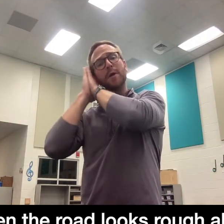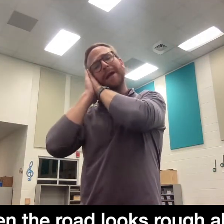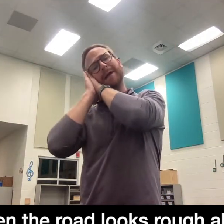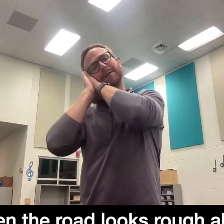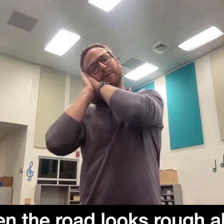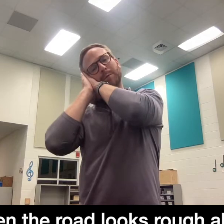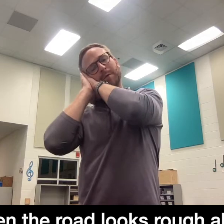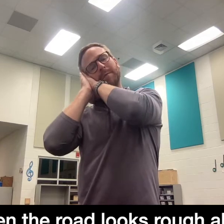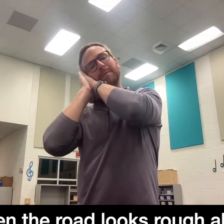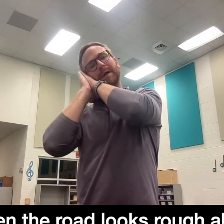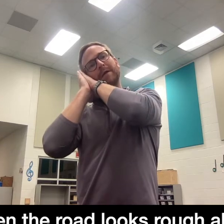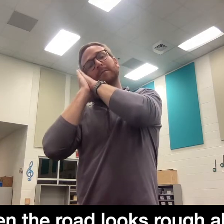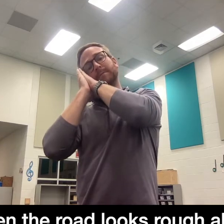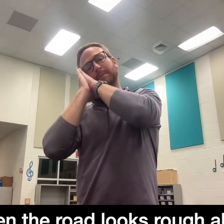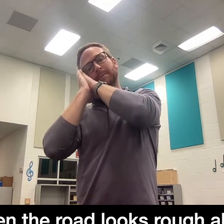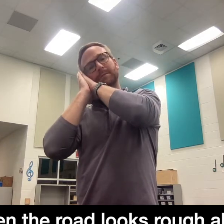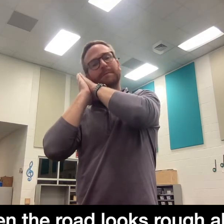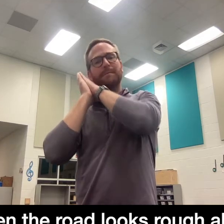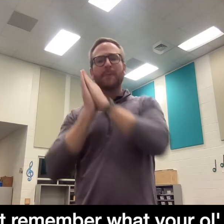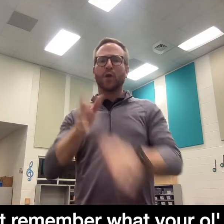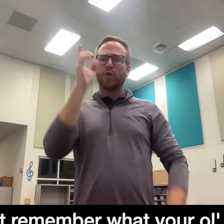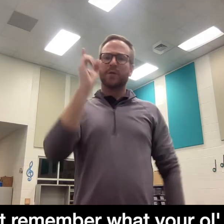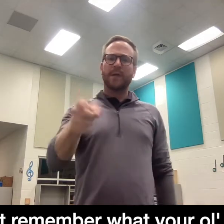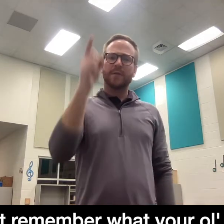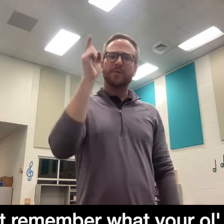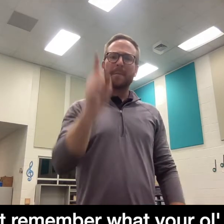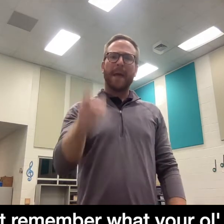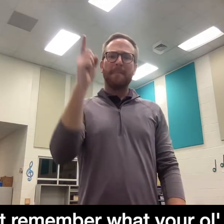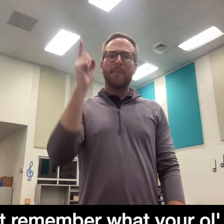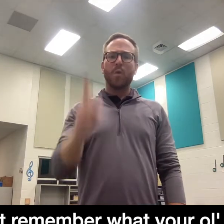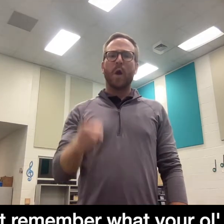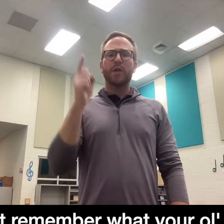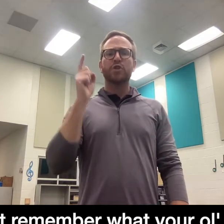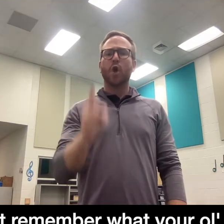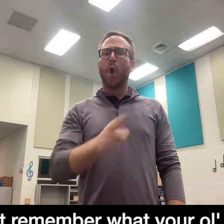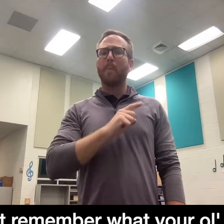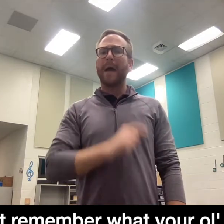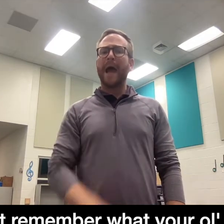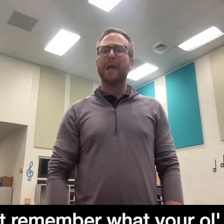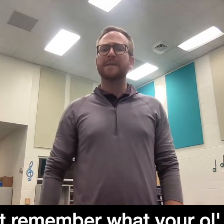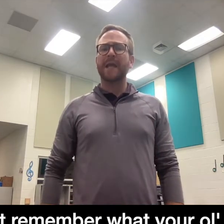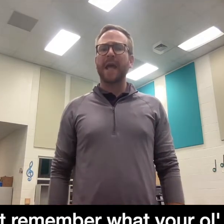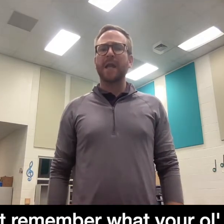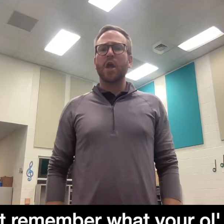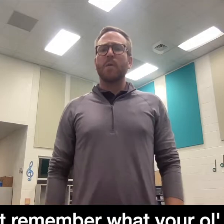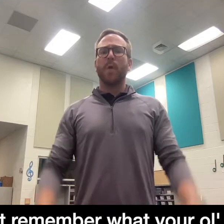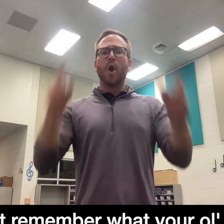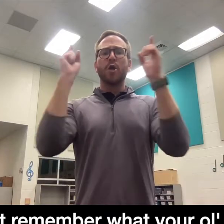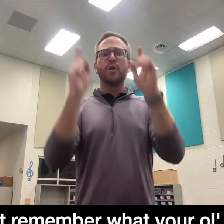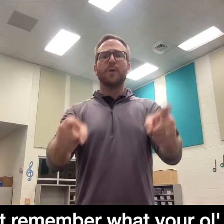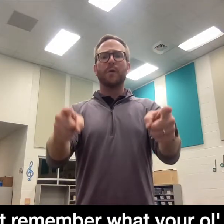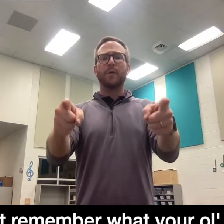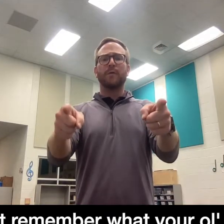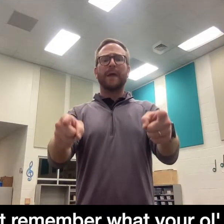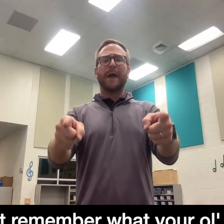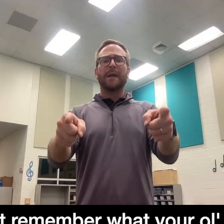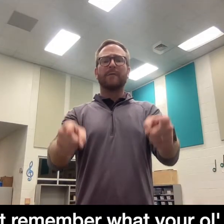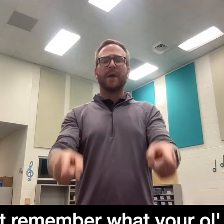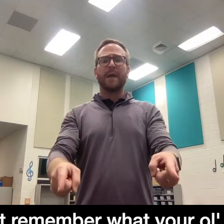nice warm bed you just remember what your old pal said boy you've got a friend